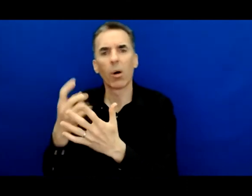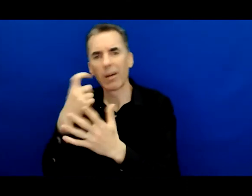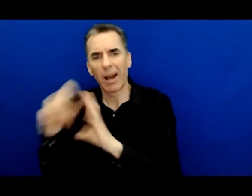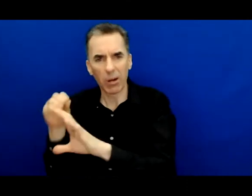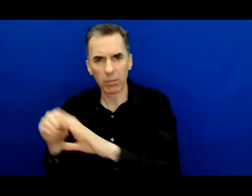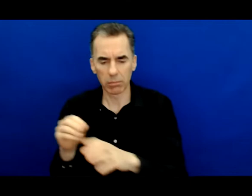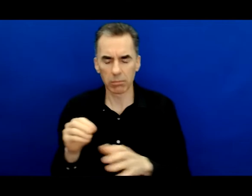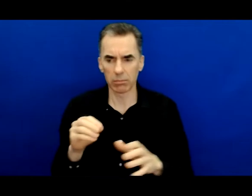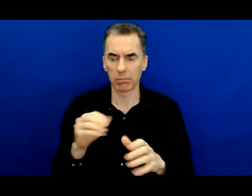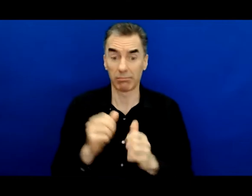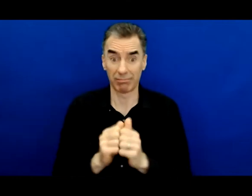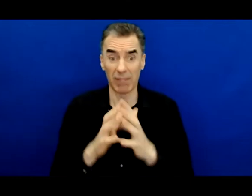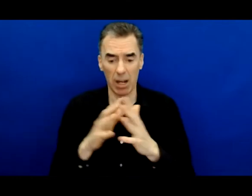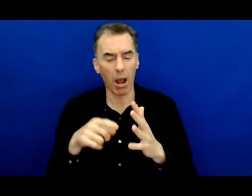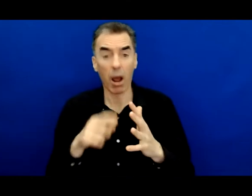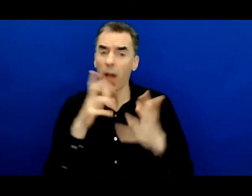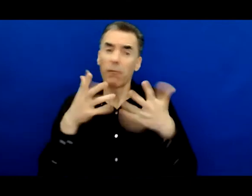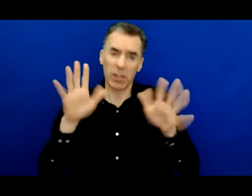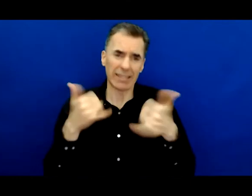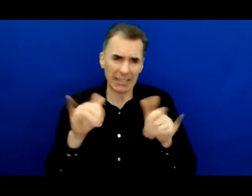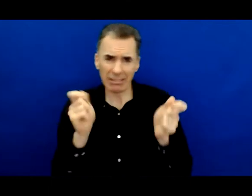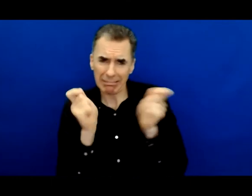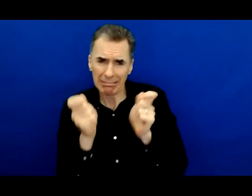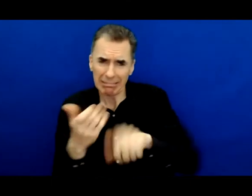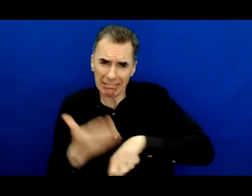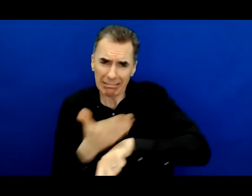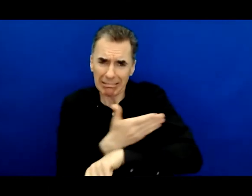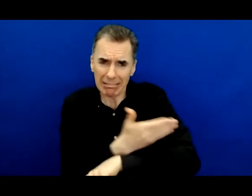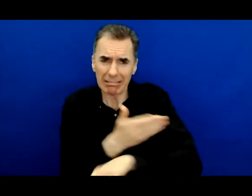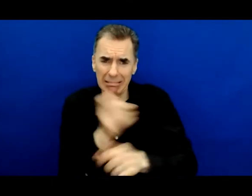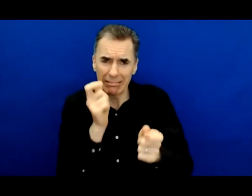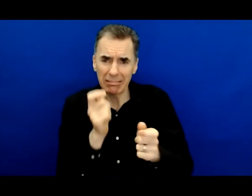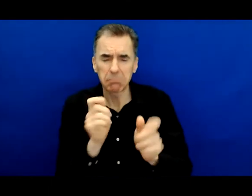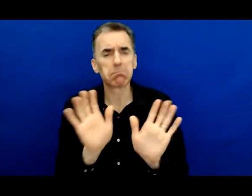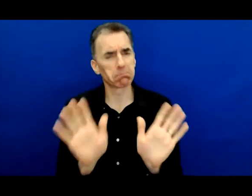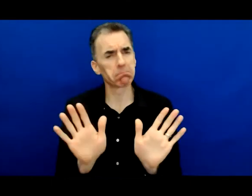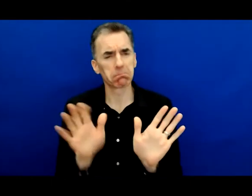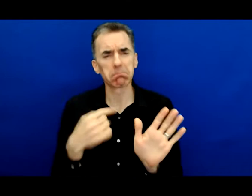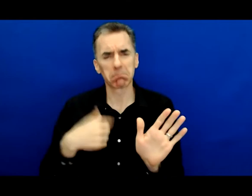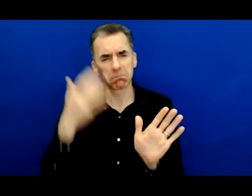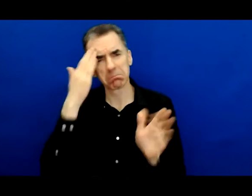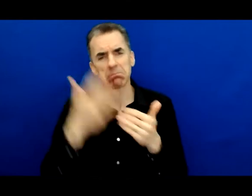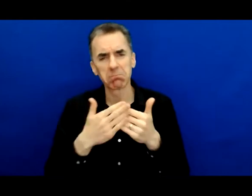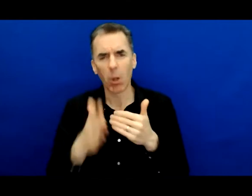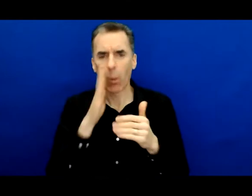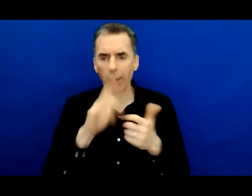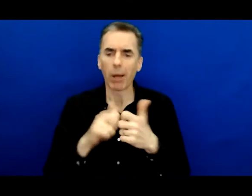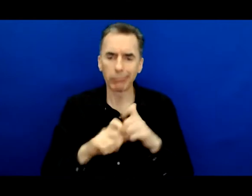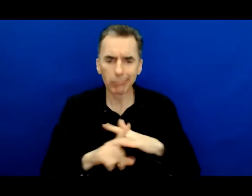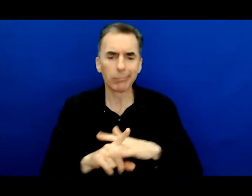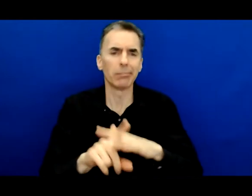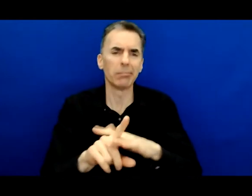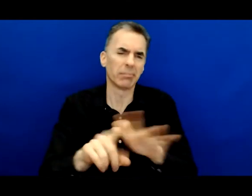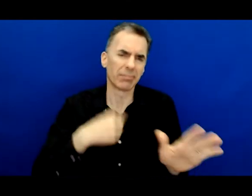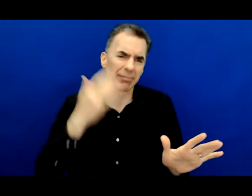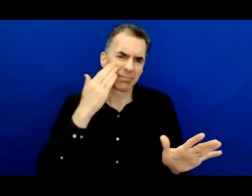which is, I think is great. We know that there will always be bumps and bruises in this work. We also know that students